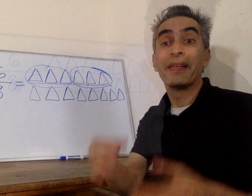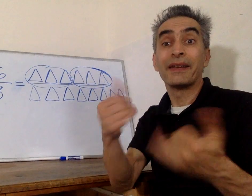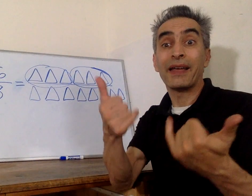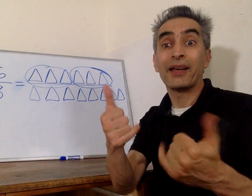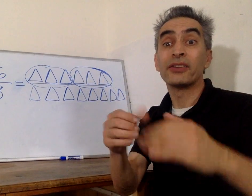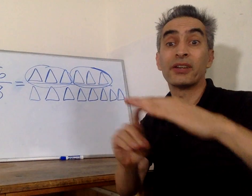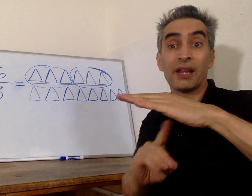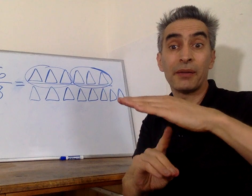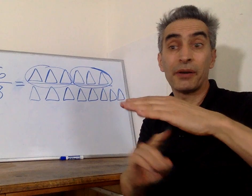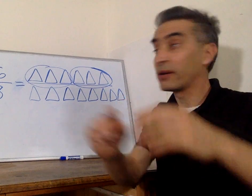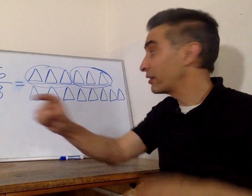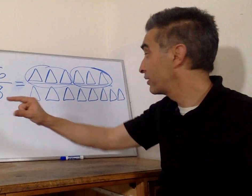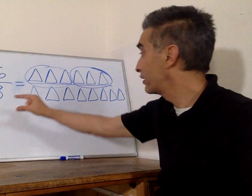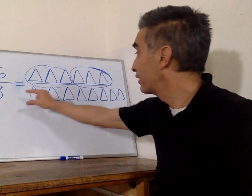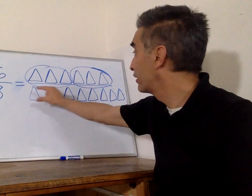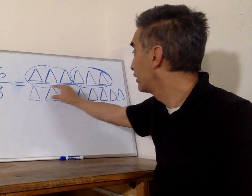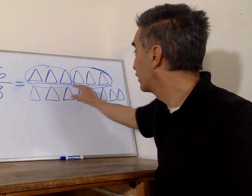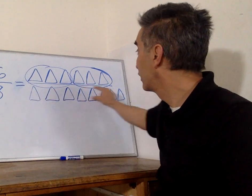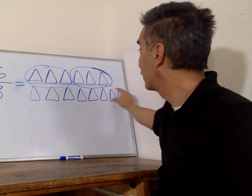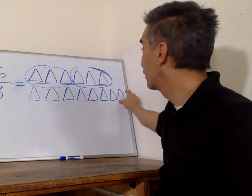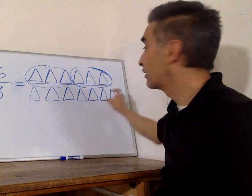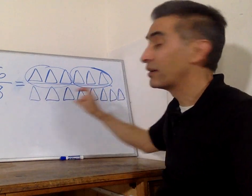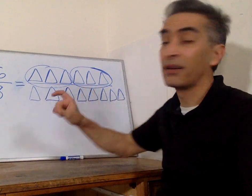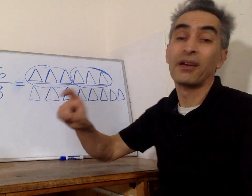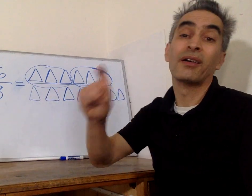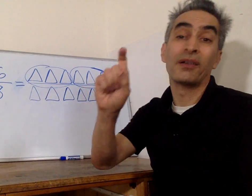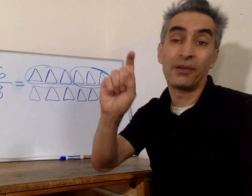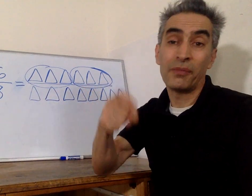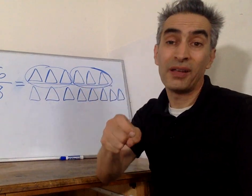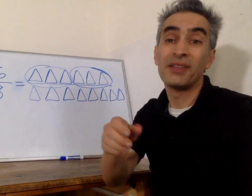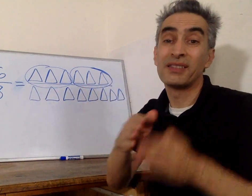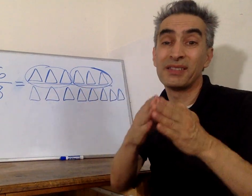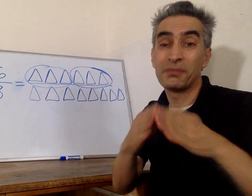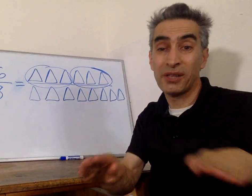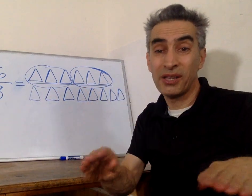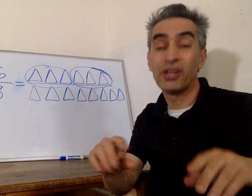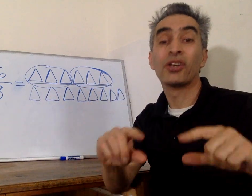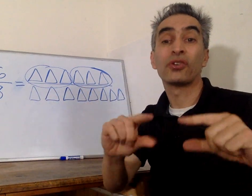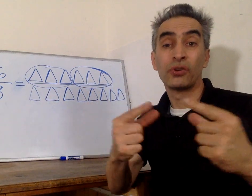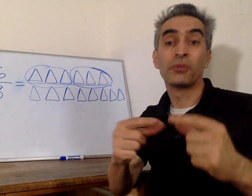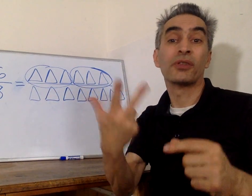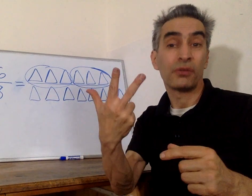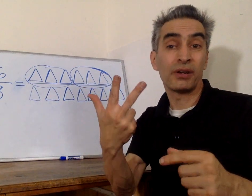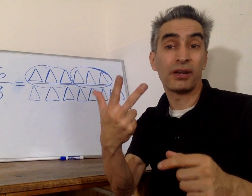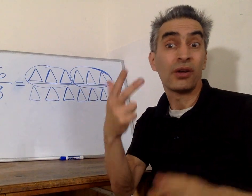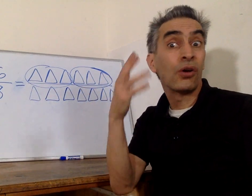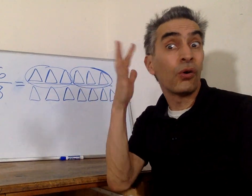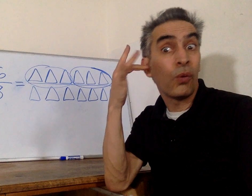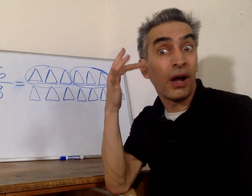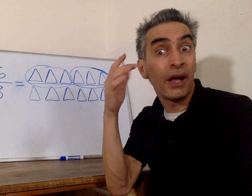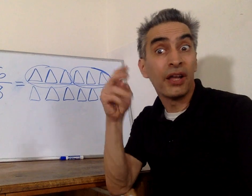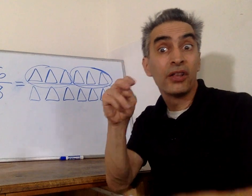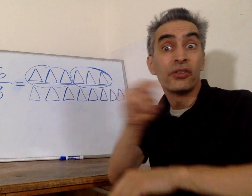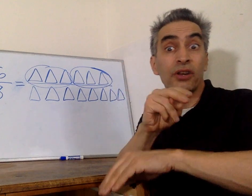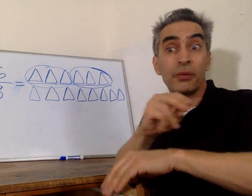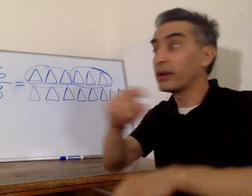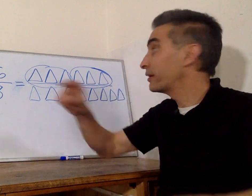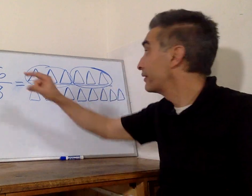Now, the denominator must be split into groups of three. Now, the